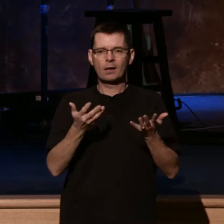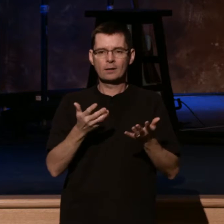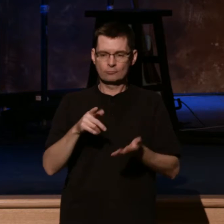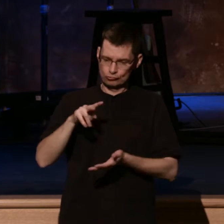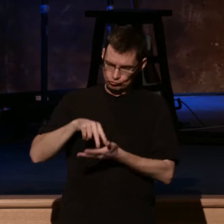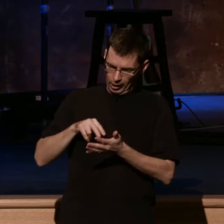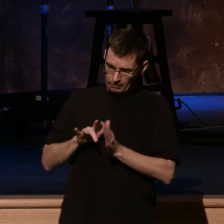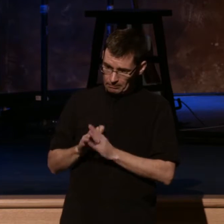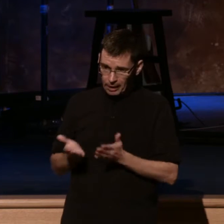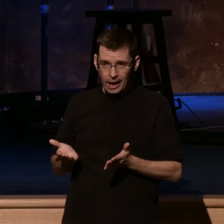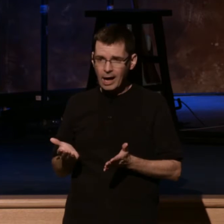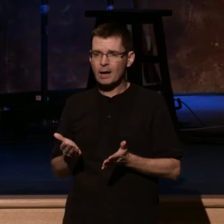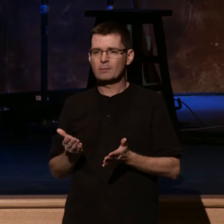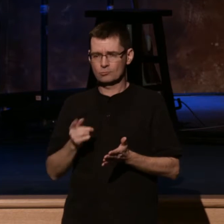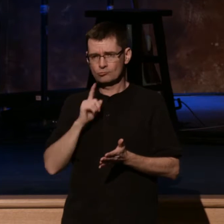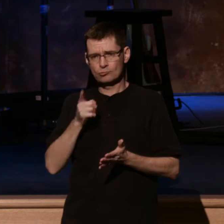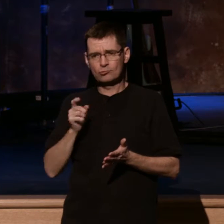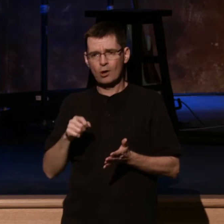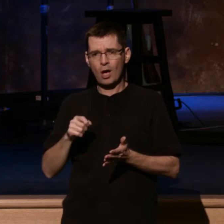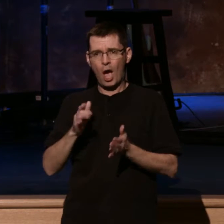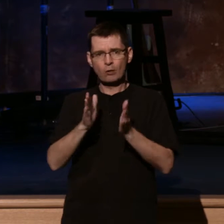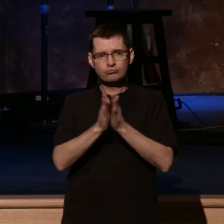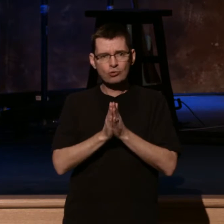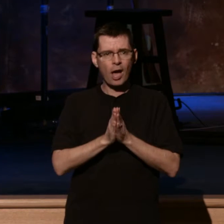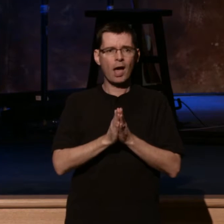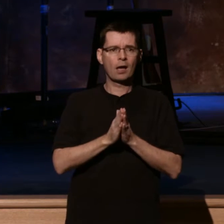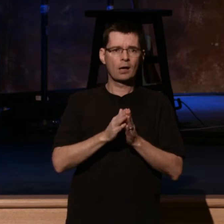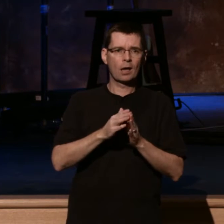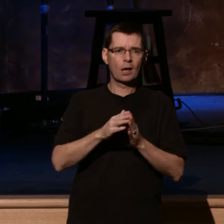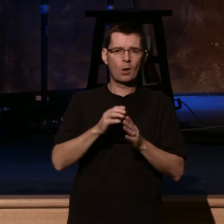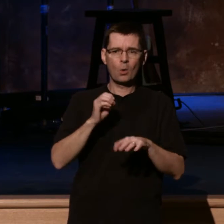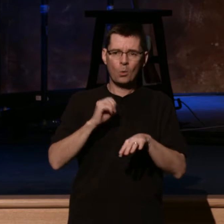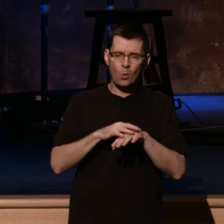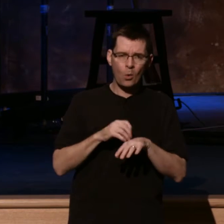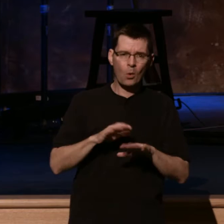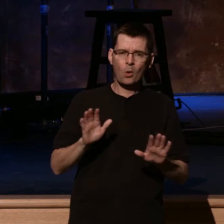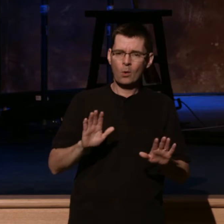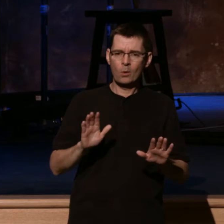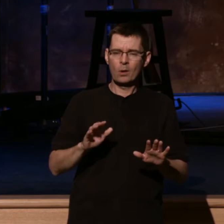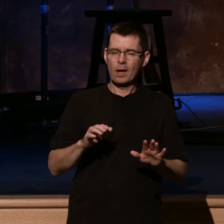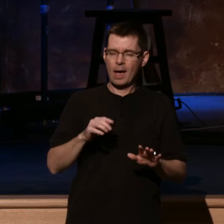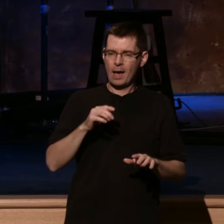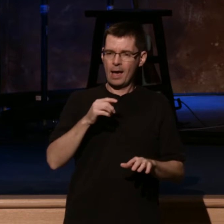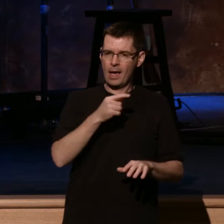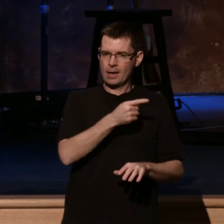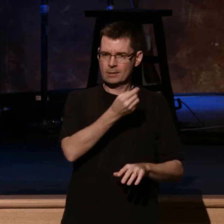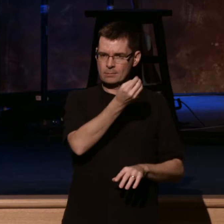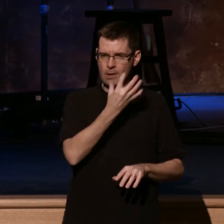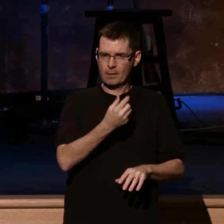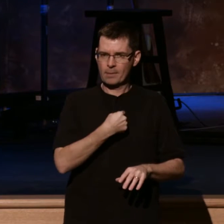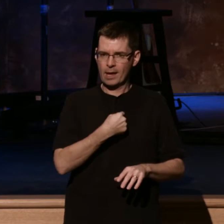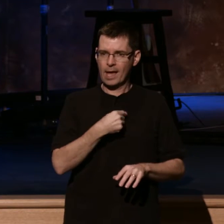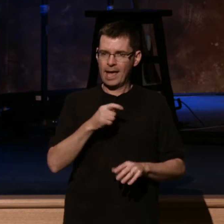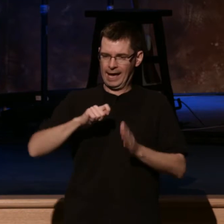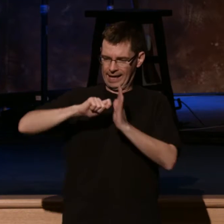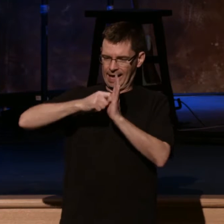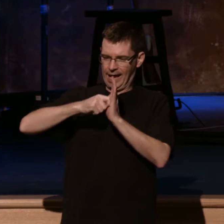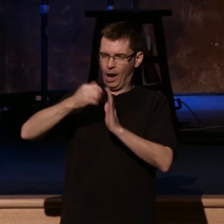of God, which is obviously true, prayer, peace, wise counsel, et cetera. He said something that has marked me ever since. He said the key to knowing God's